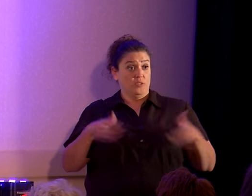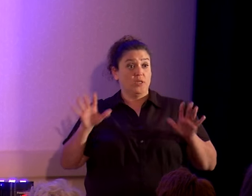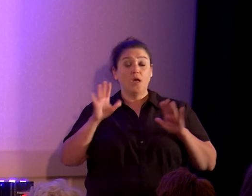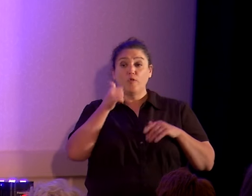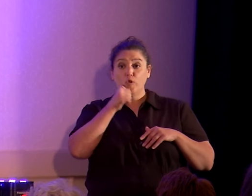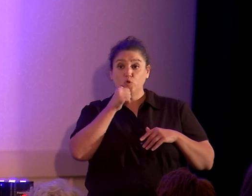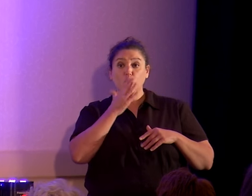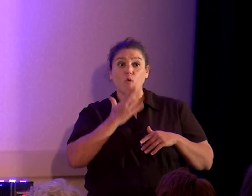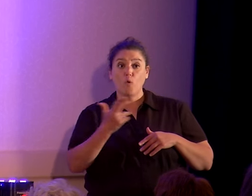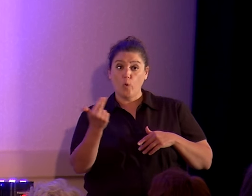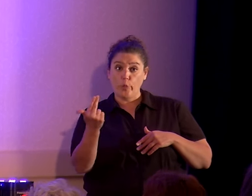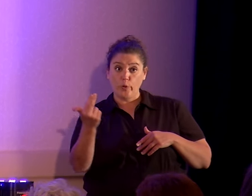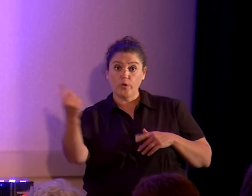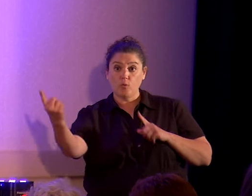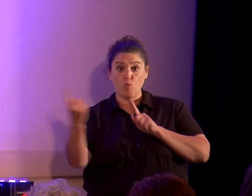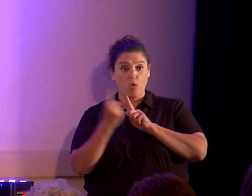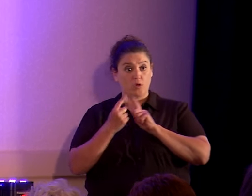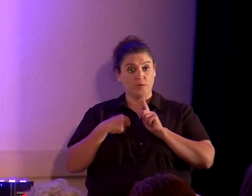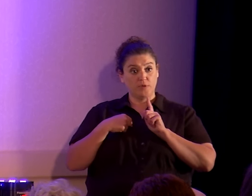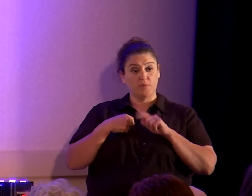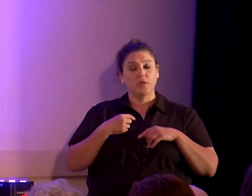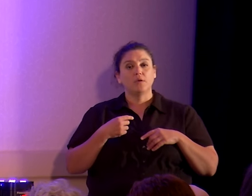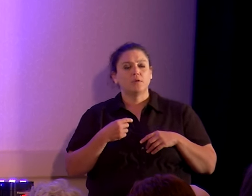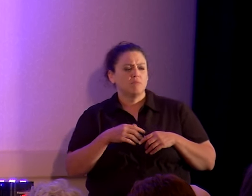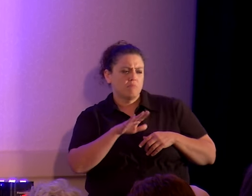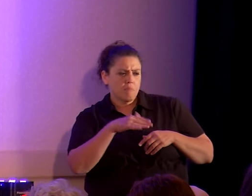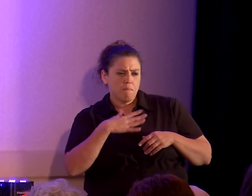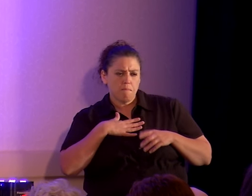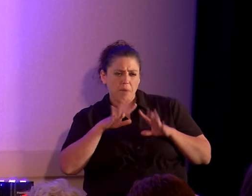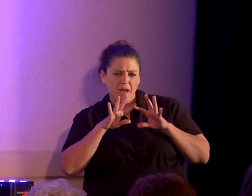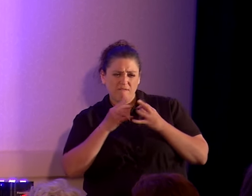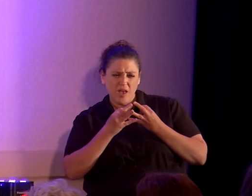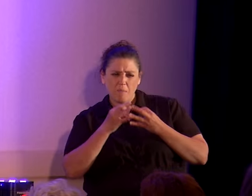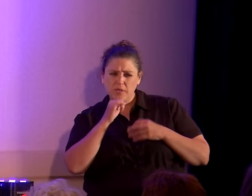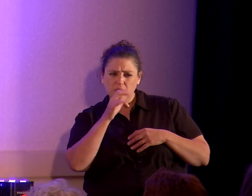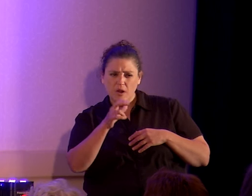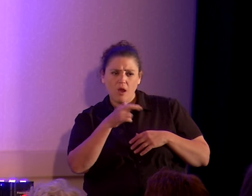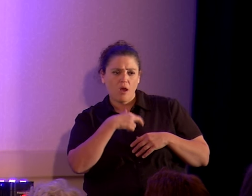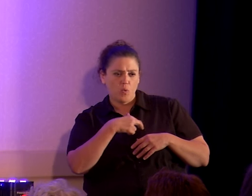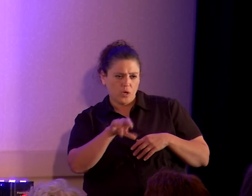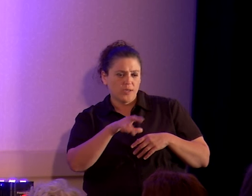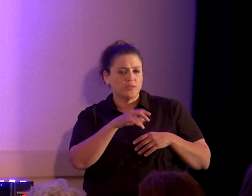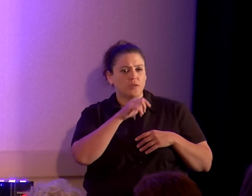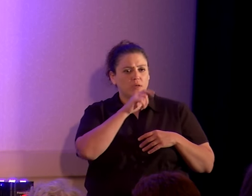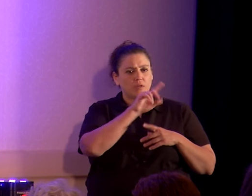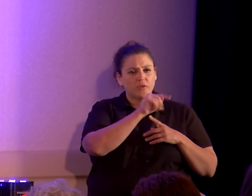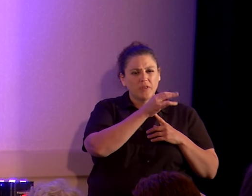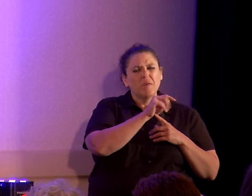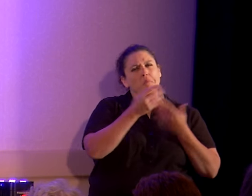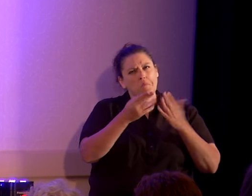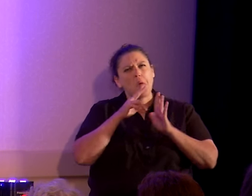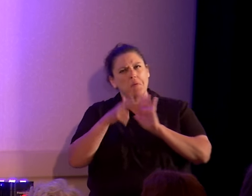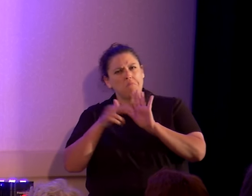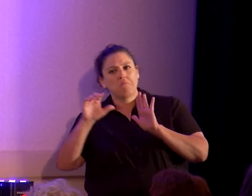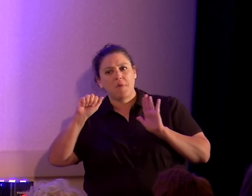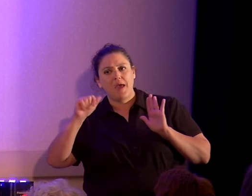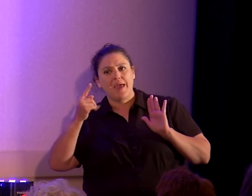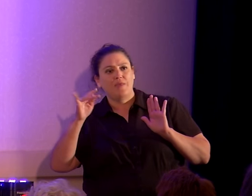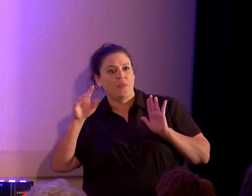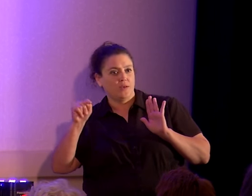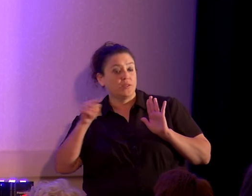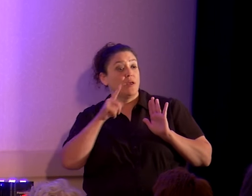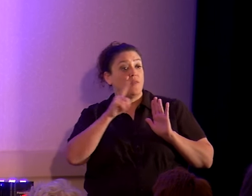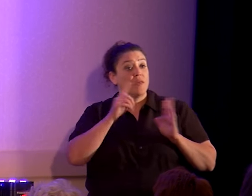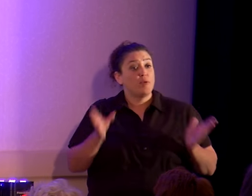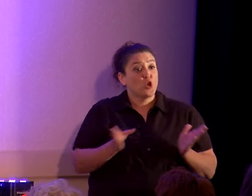girl walked up to me afterwards, and she said, My family is non-religious. They're non-theists. They probably identify as atheists. And they've been encouraging me